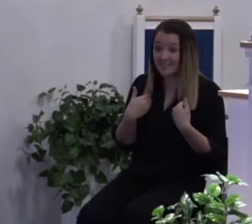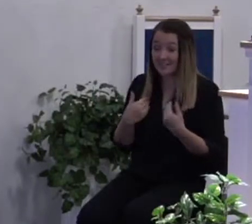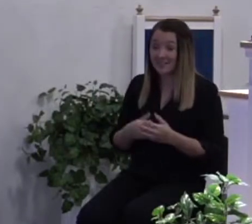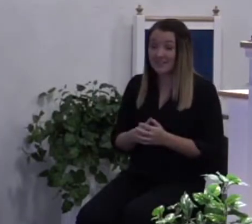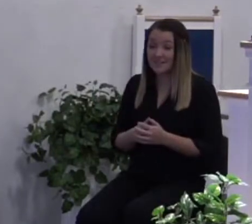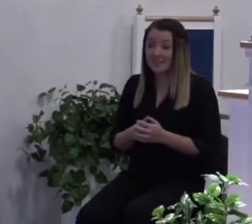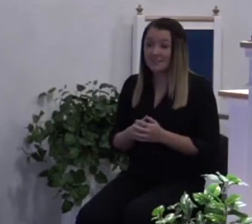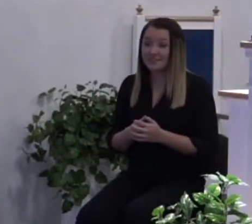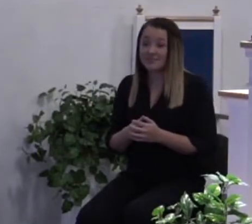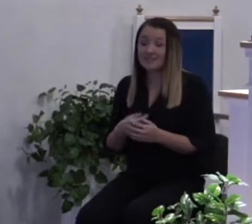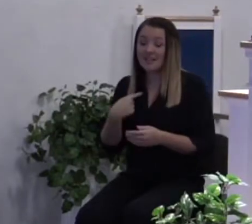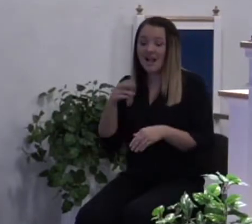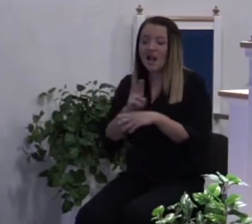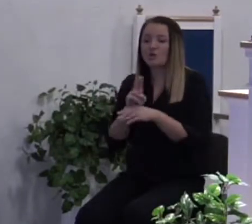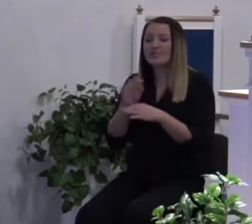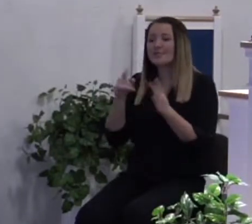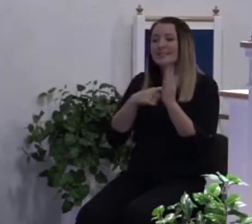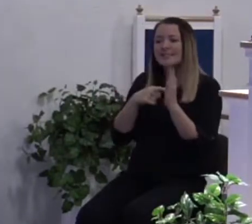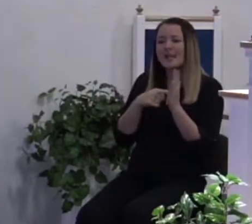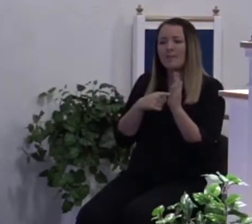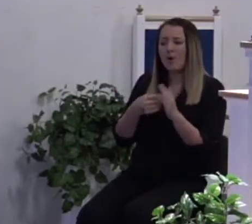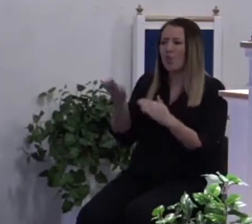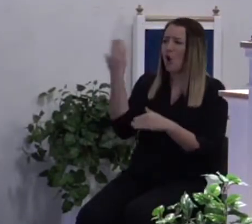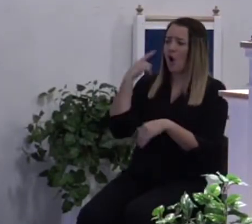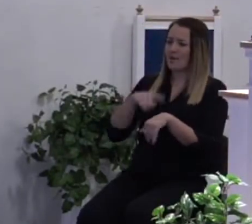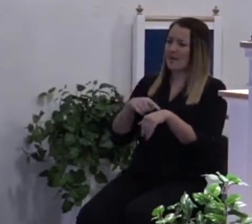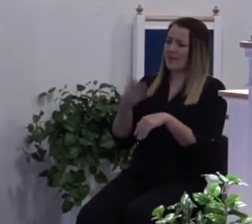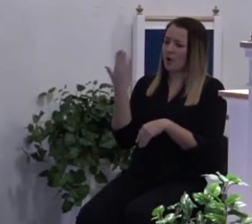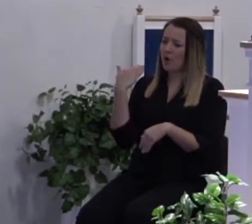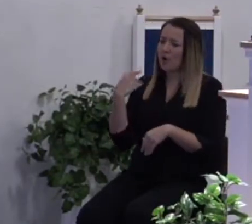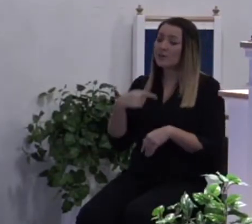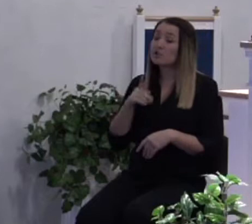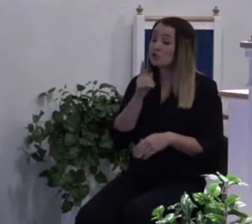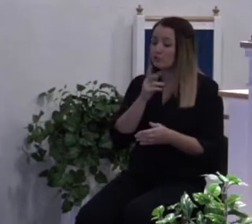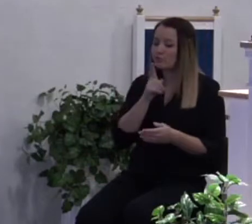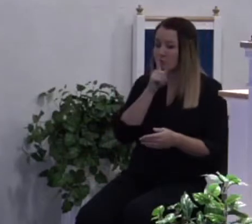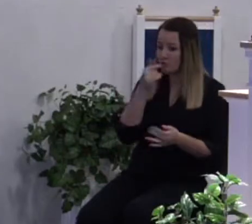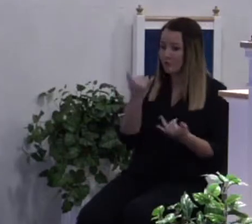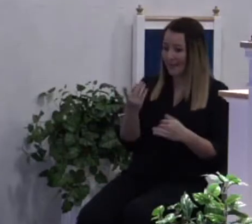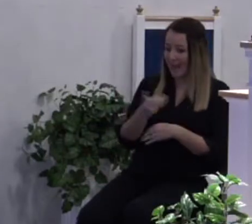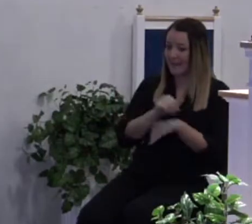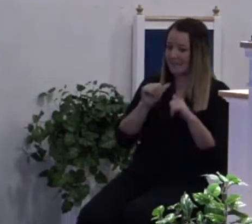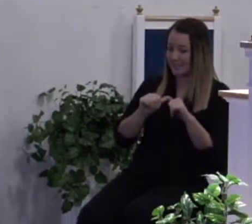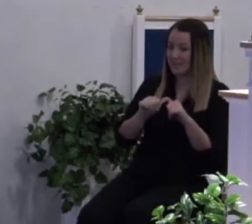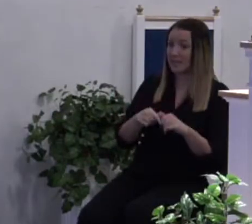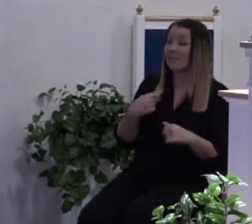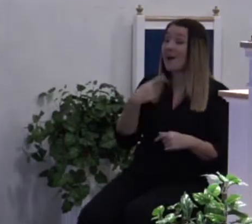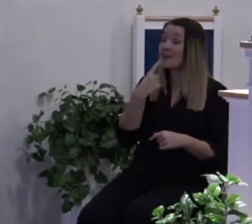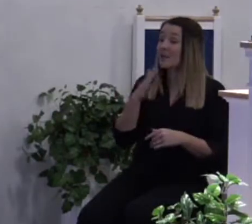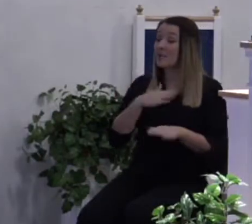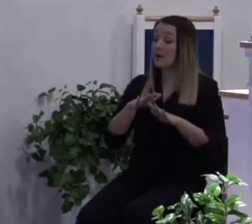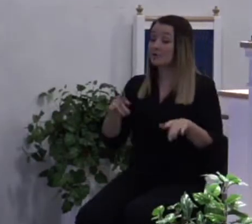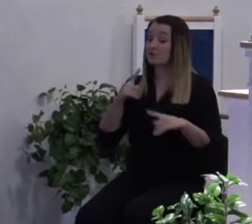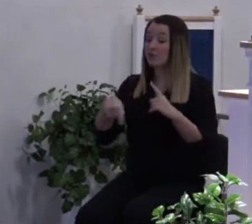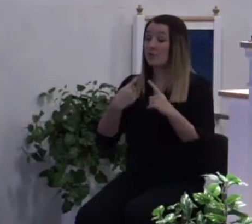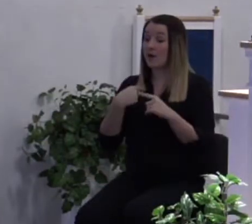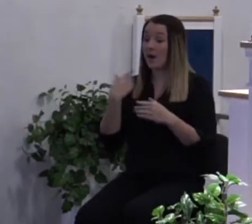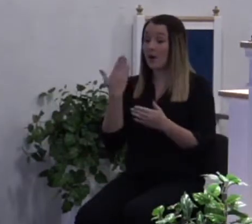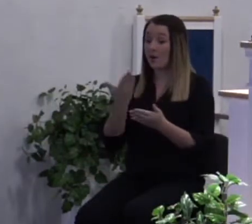I used this as an example a long time ago and it's still true today. If I told my children when I get home from work you better